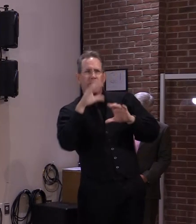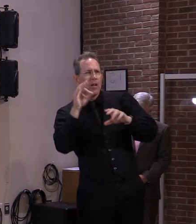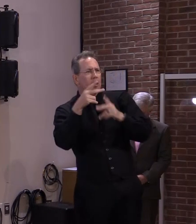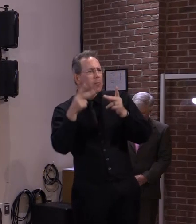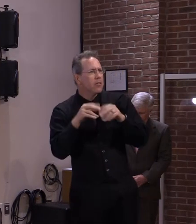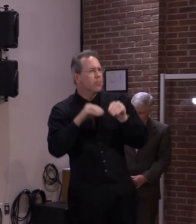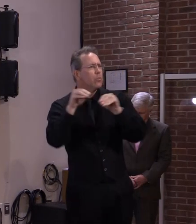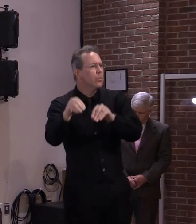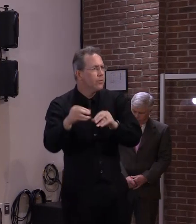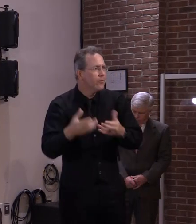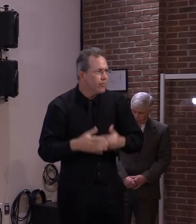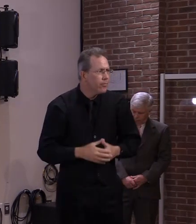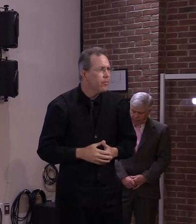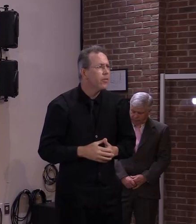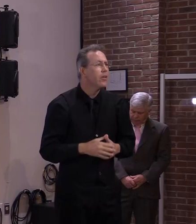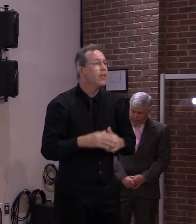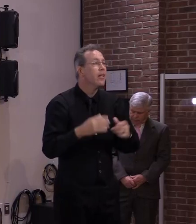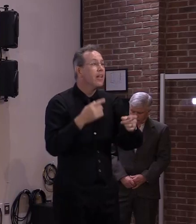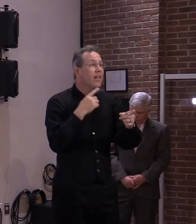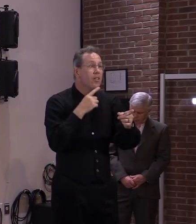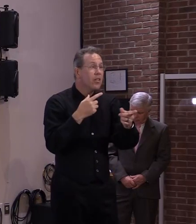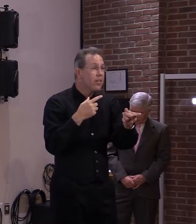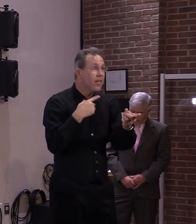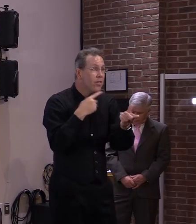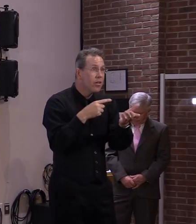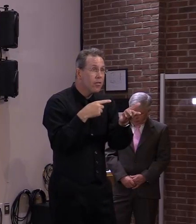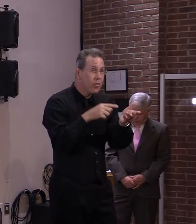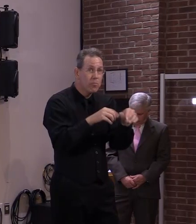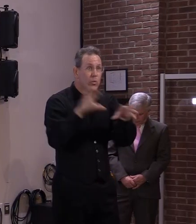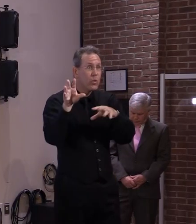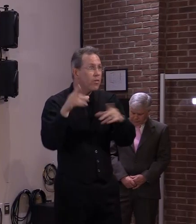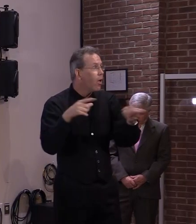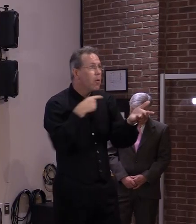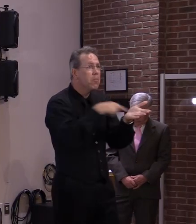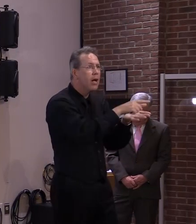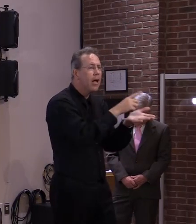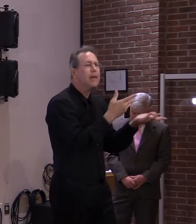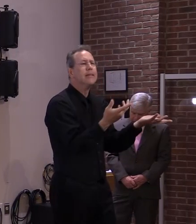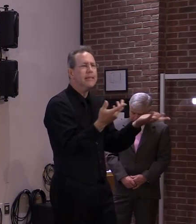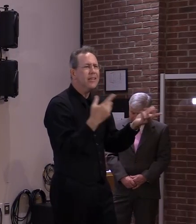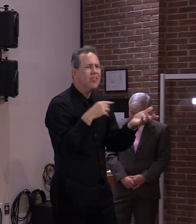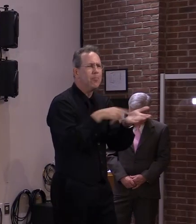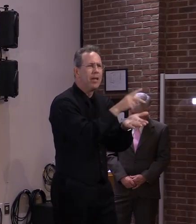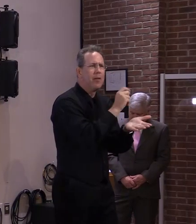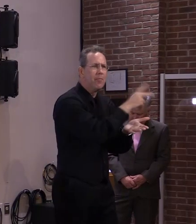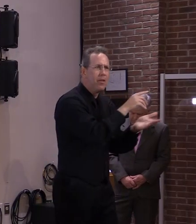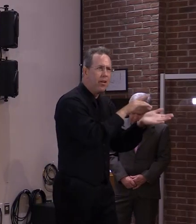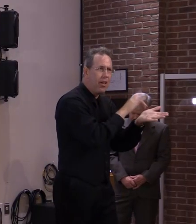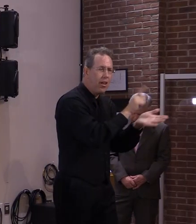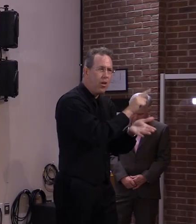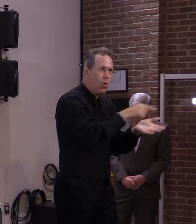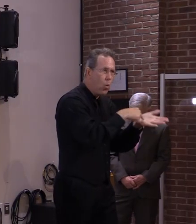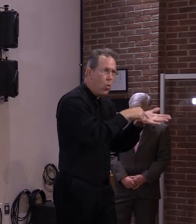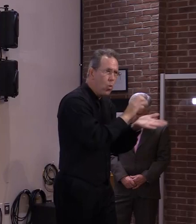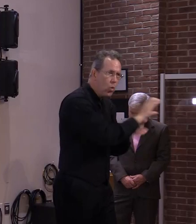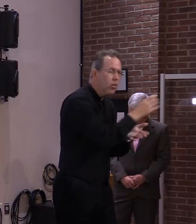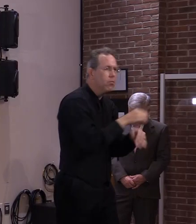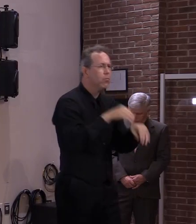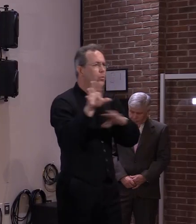due process and these cases get heard and we restore that for both landlords and tenants benefit.